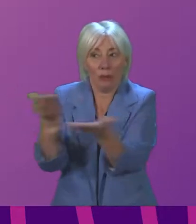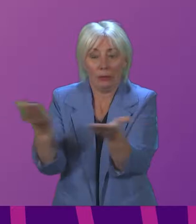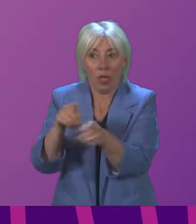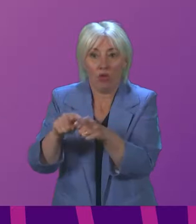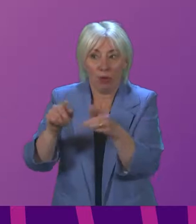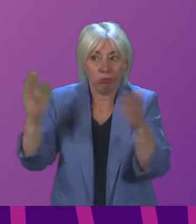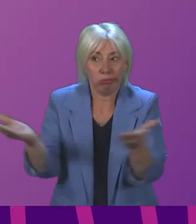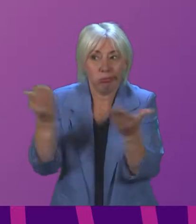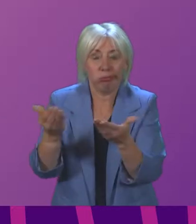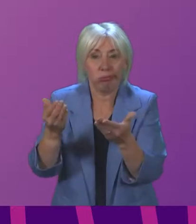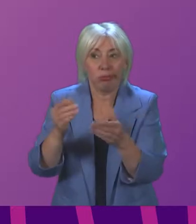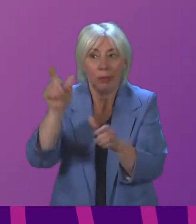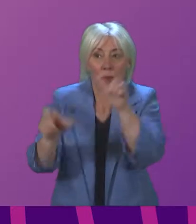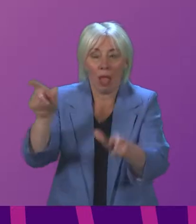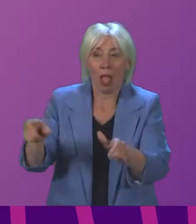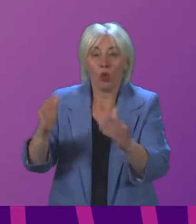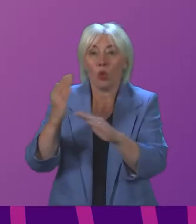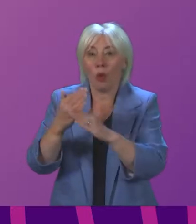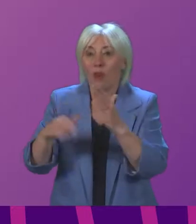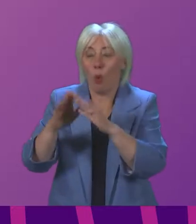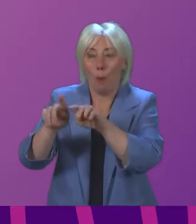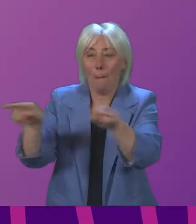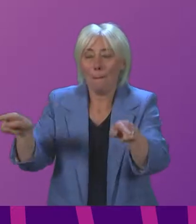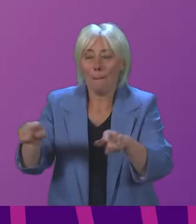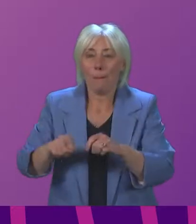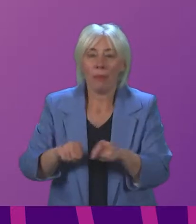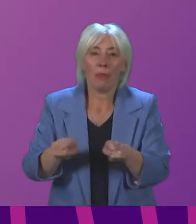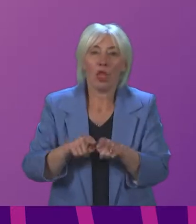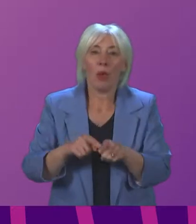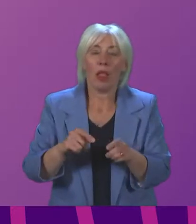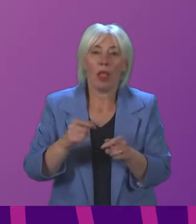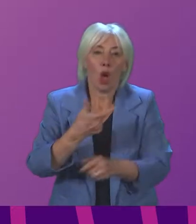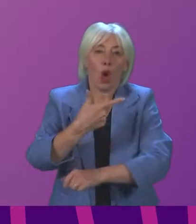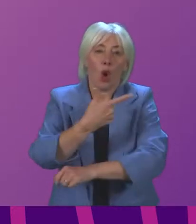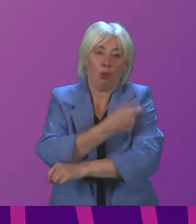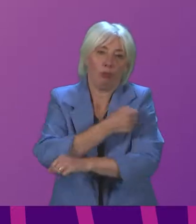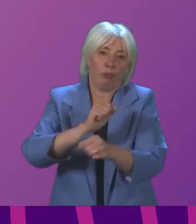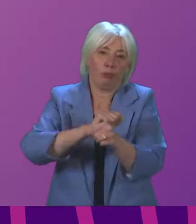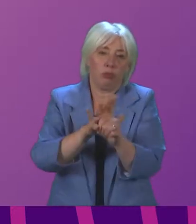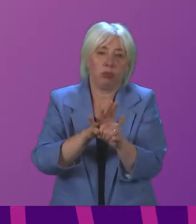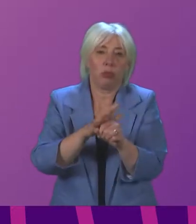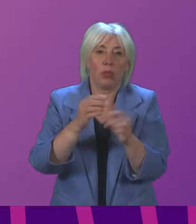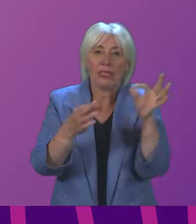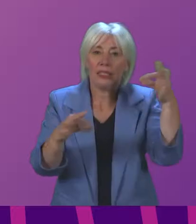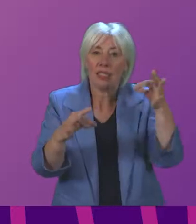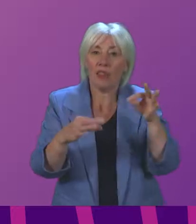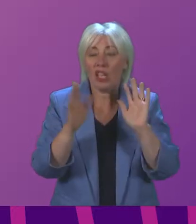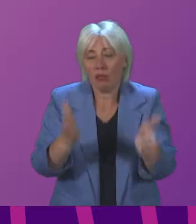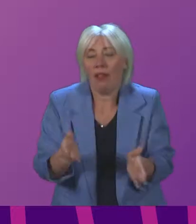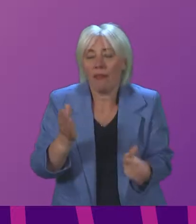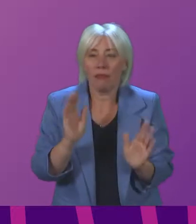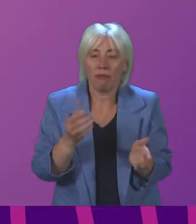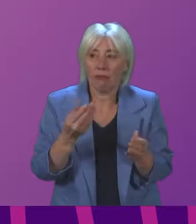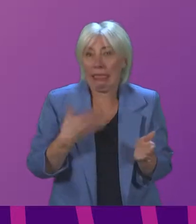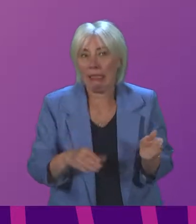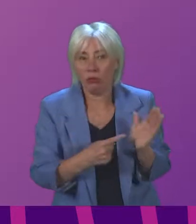enable more of their staff to work from home, and showing COVID certification where this is needed. I would like to